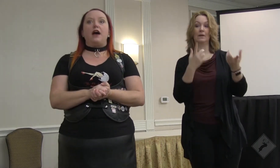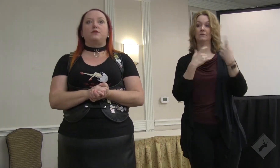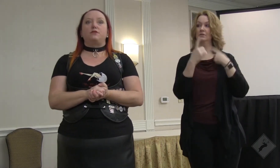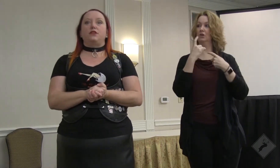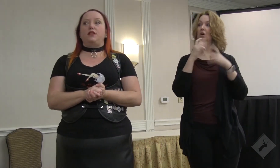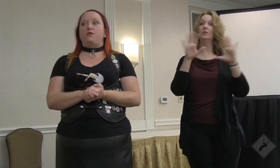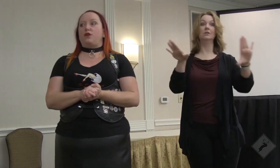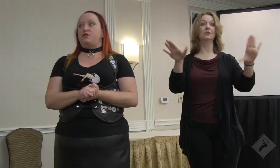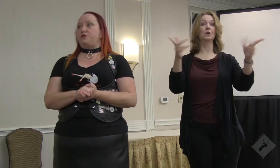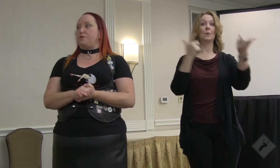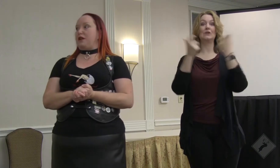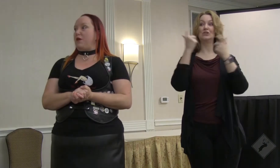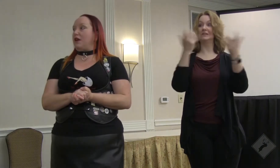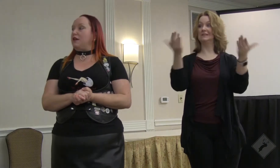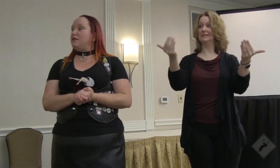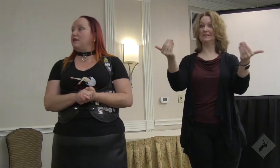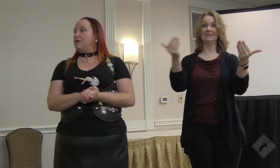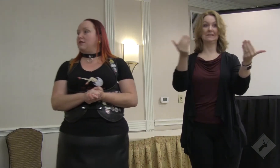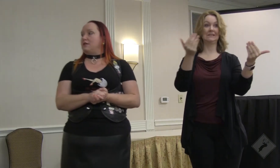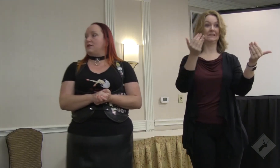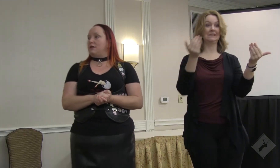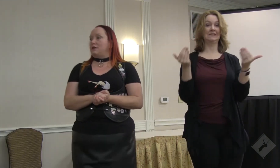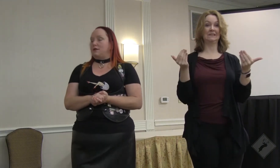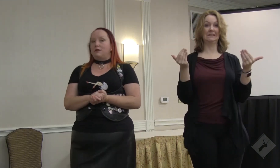I would absolutely love questions from anybody.